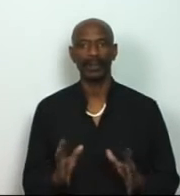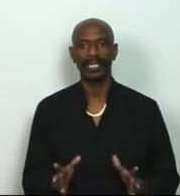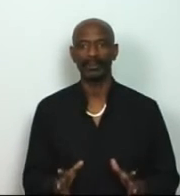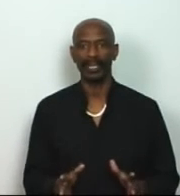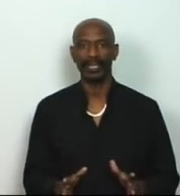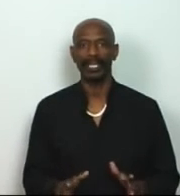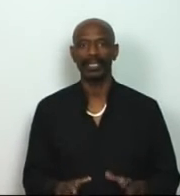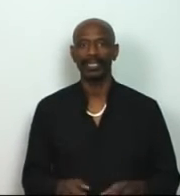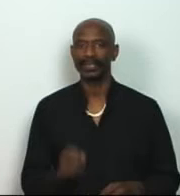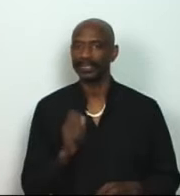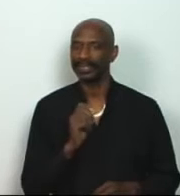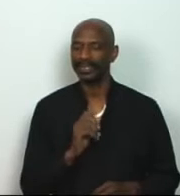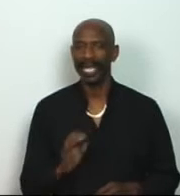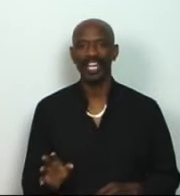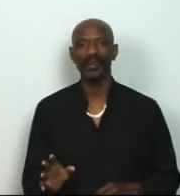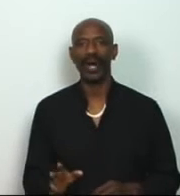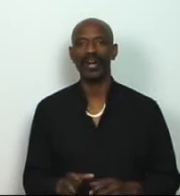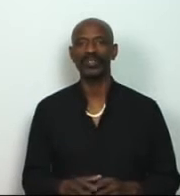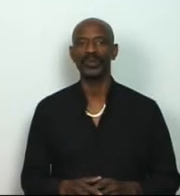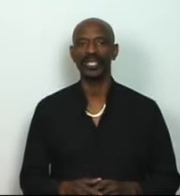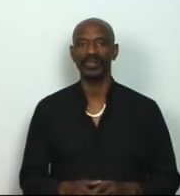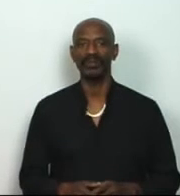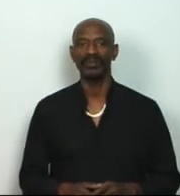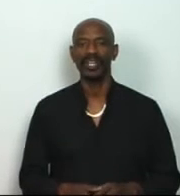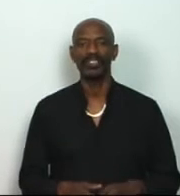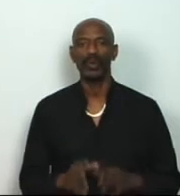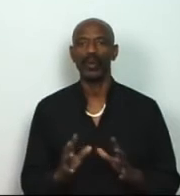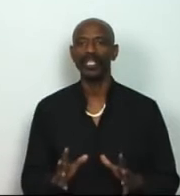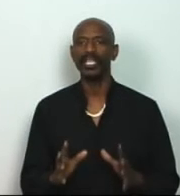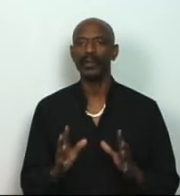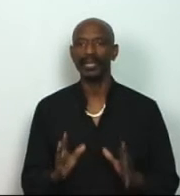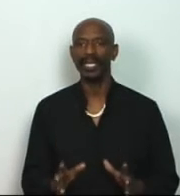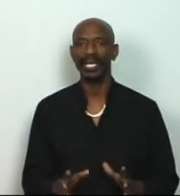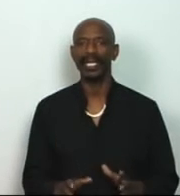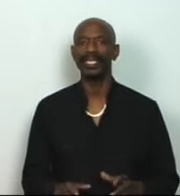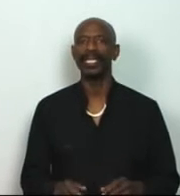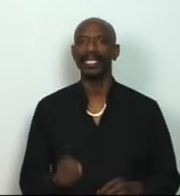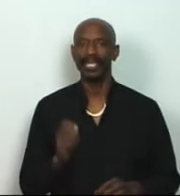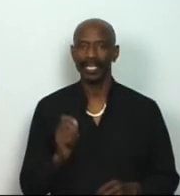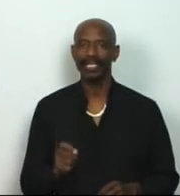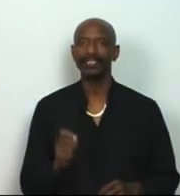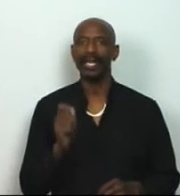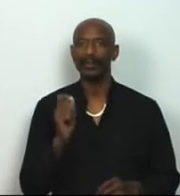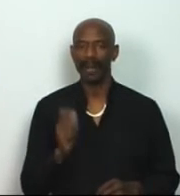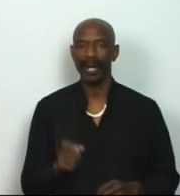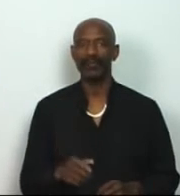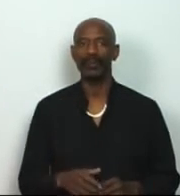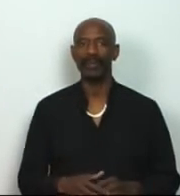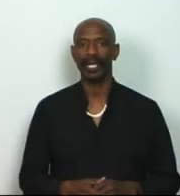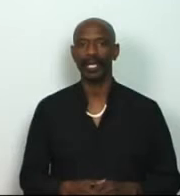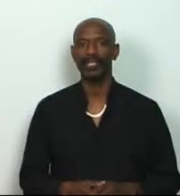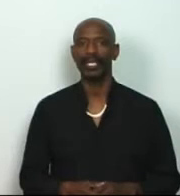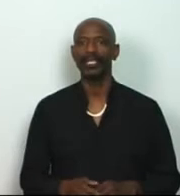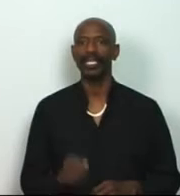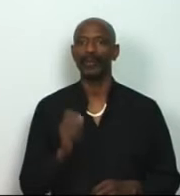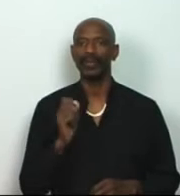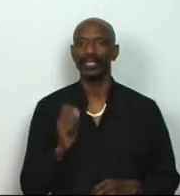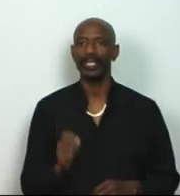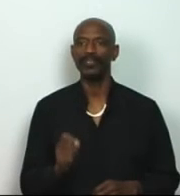believe me, this is not a wild dream. The one-year plan is a powerful plan that will give you